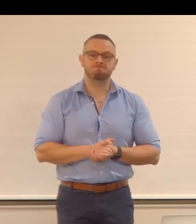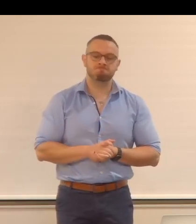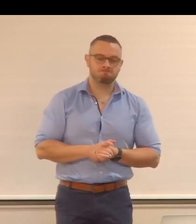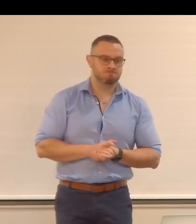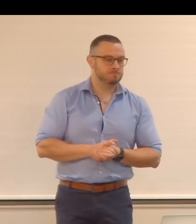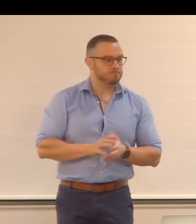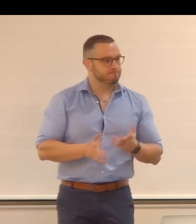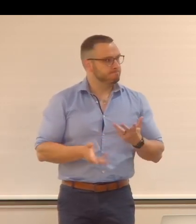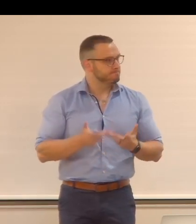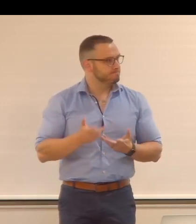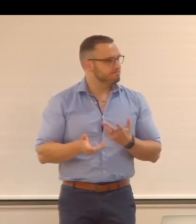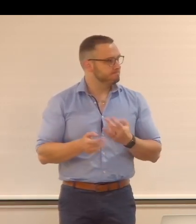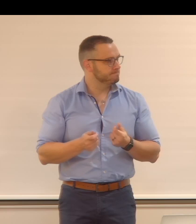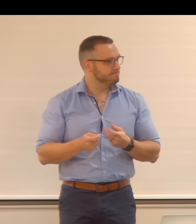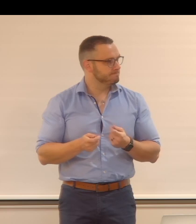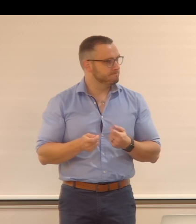let me see.